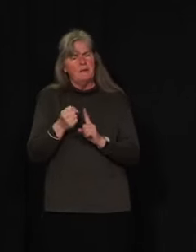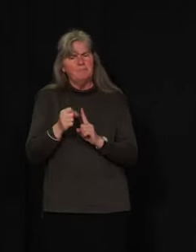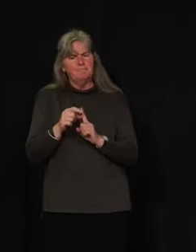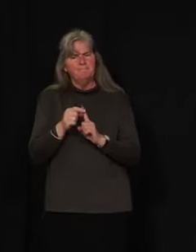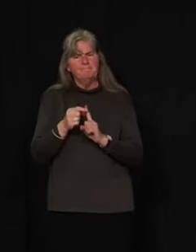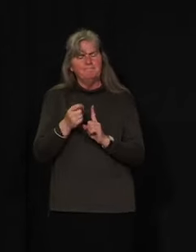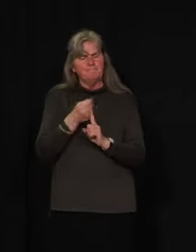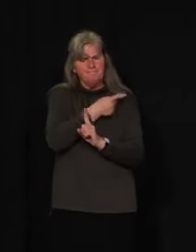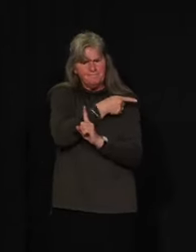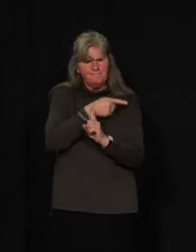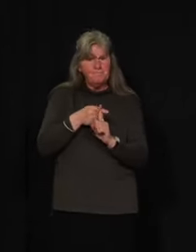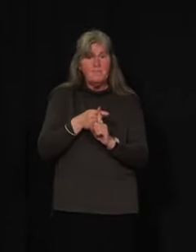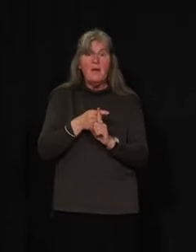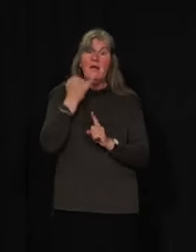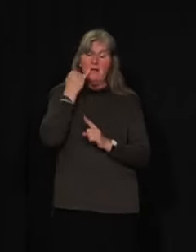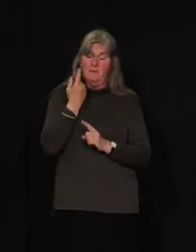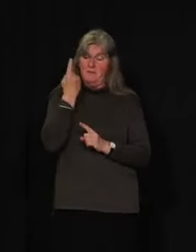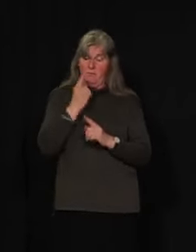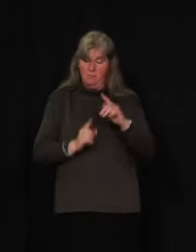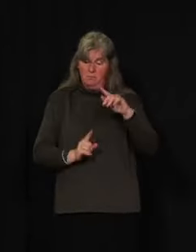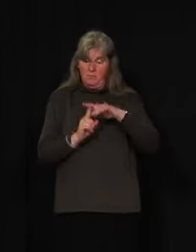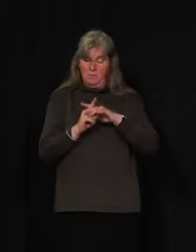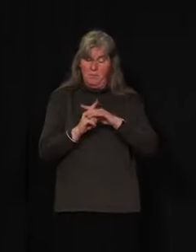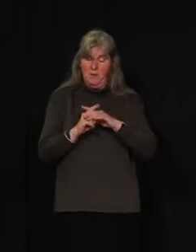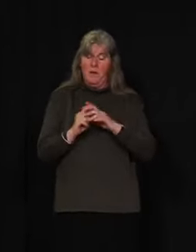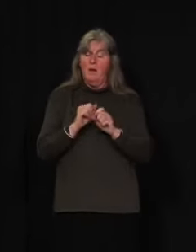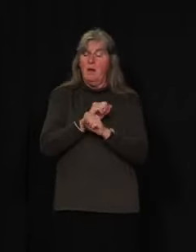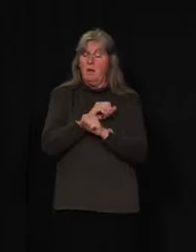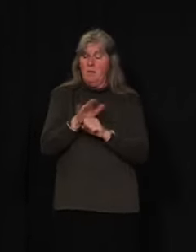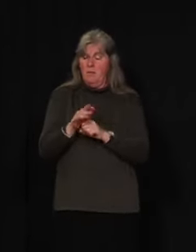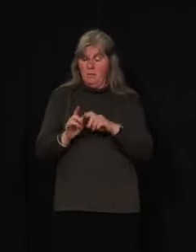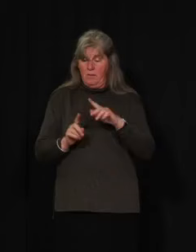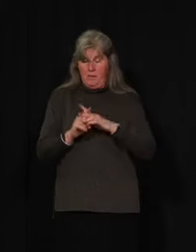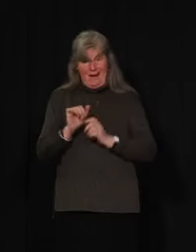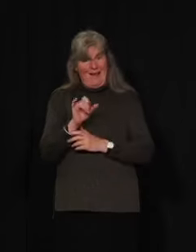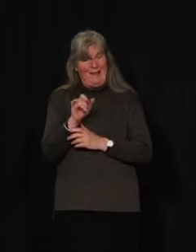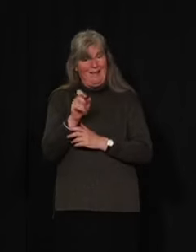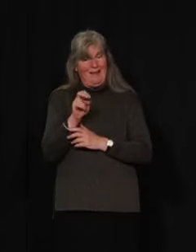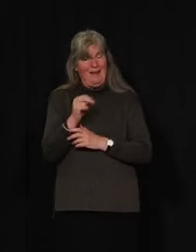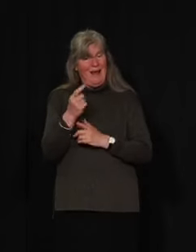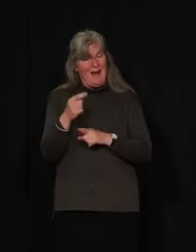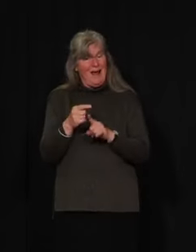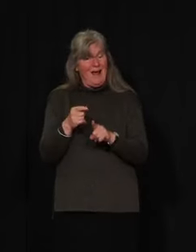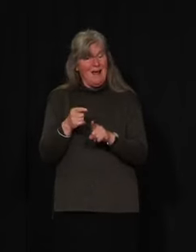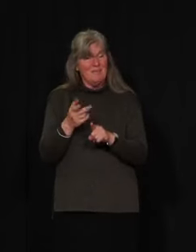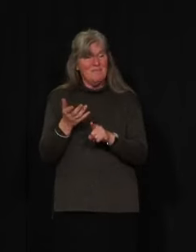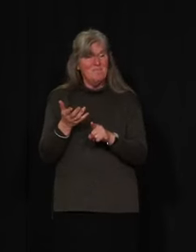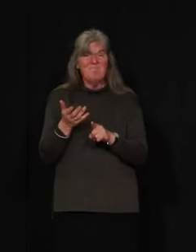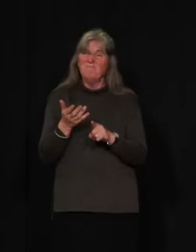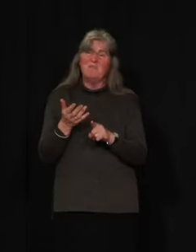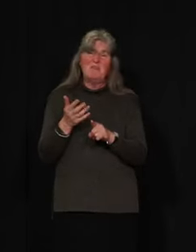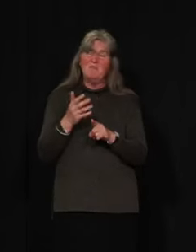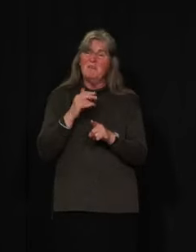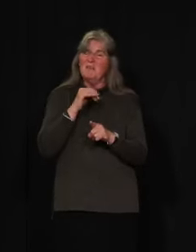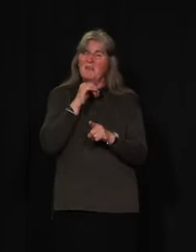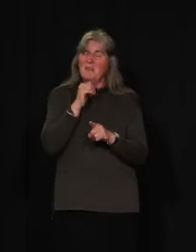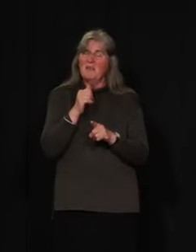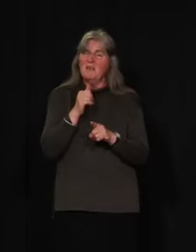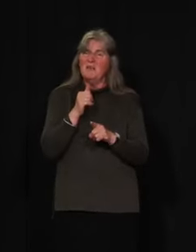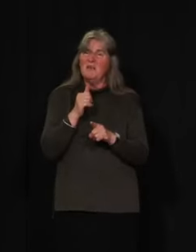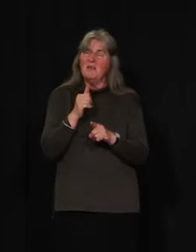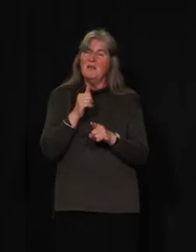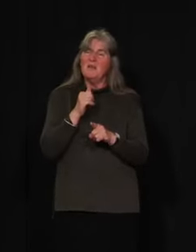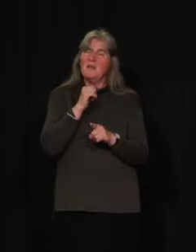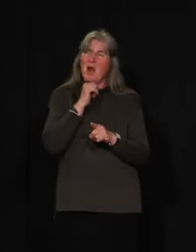Atlin would not necessarily change anything about our particular bubble